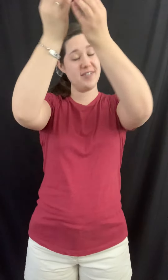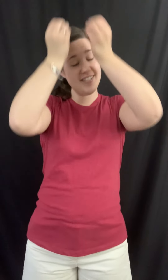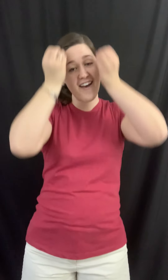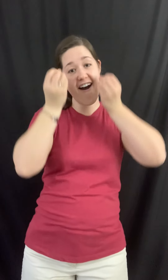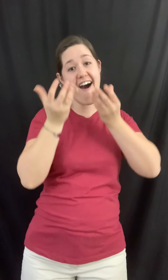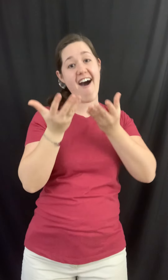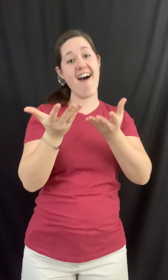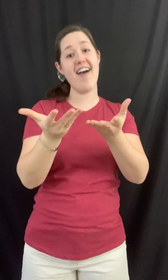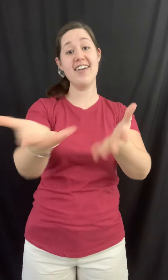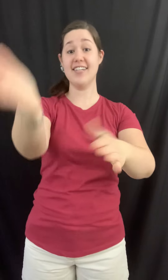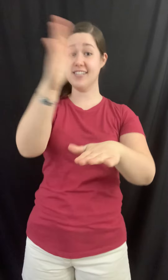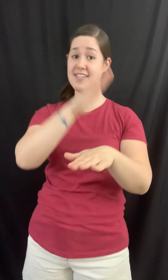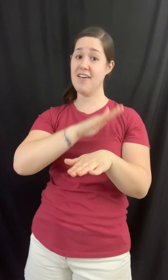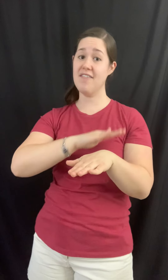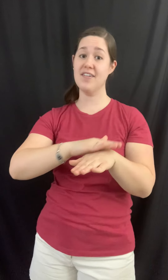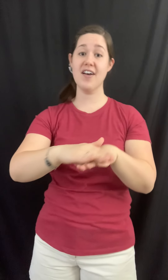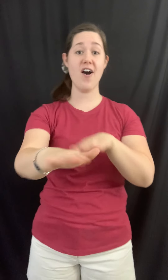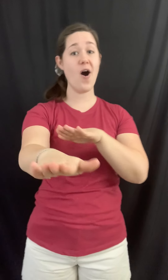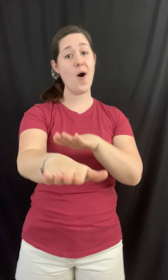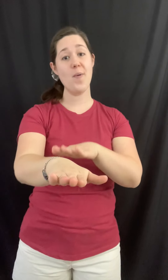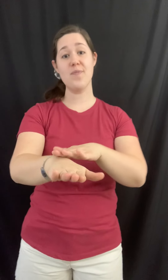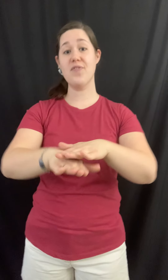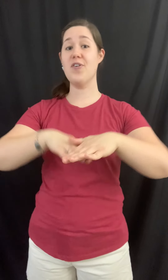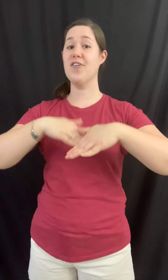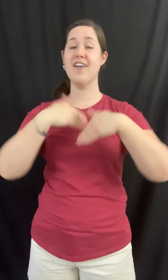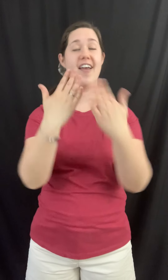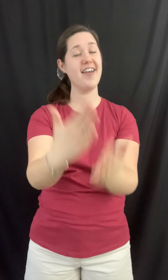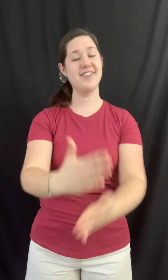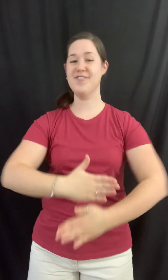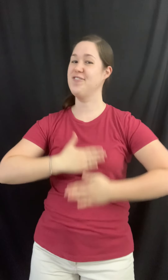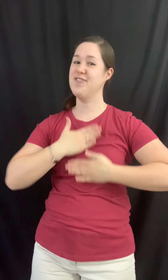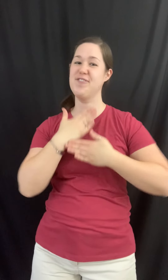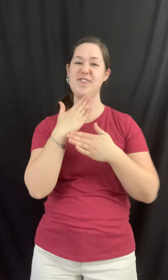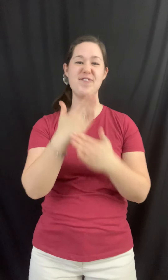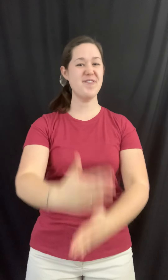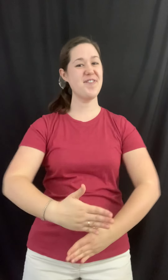tidings of comfort and joy.